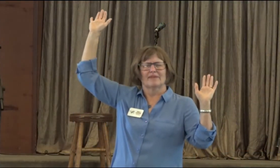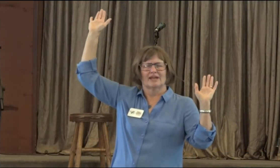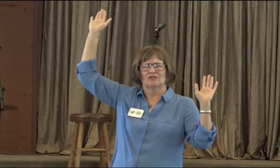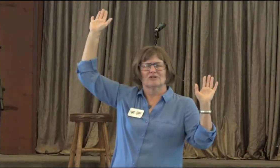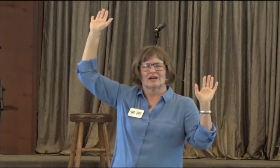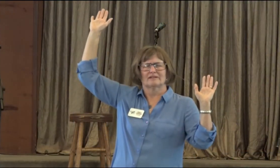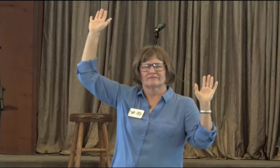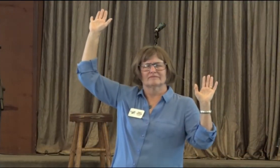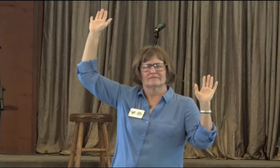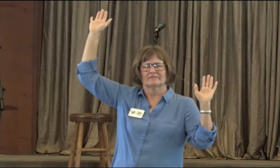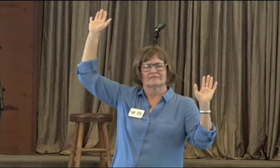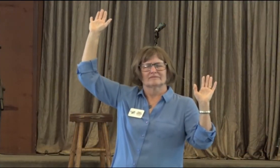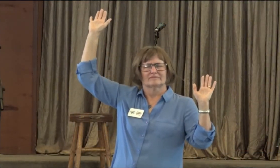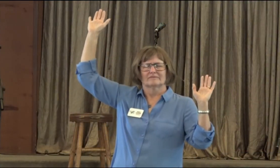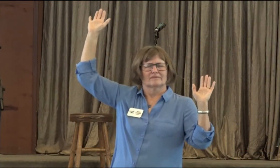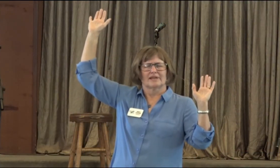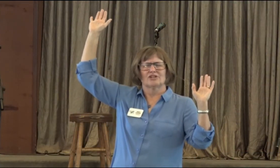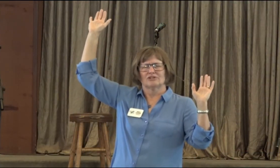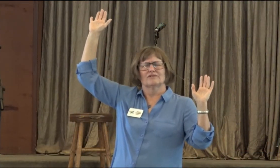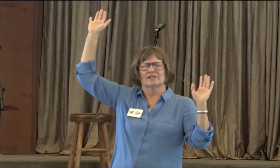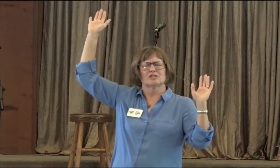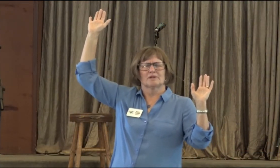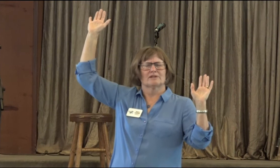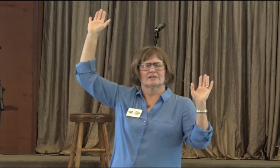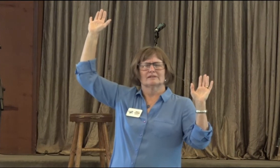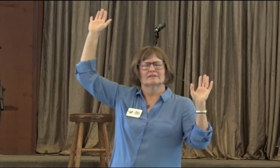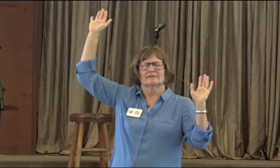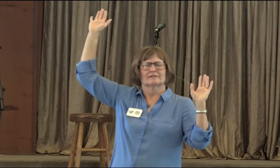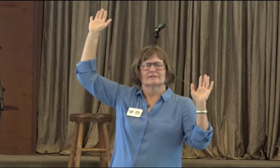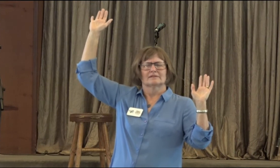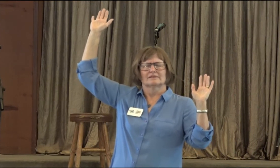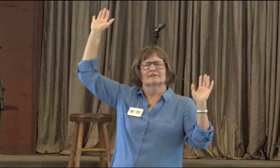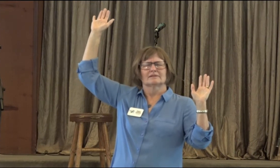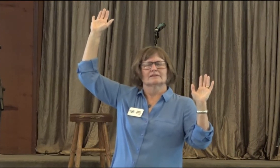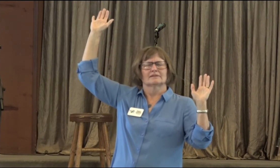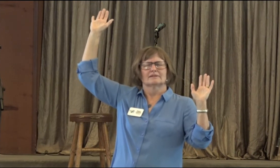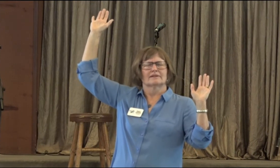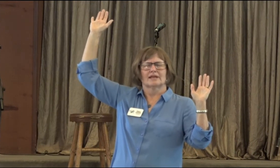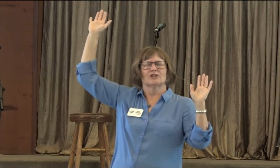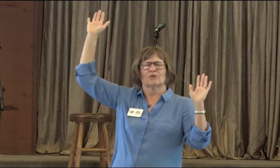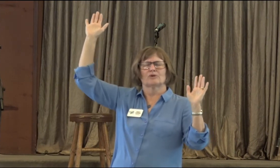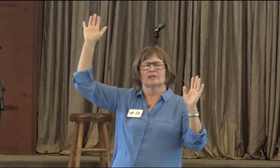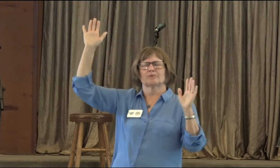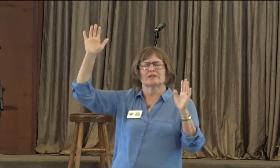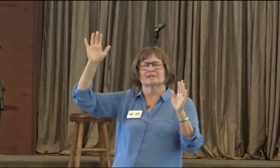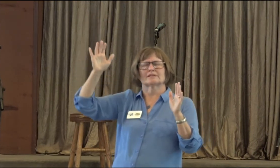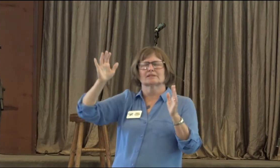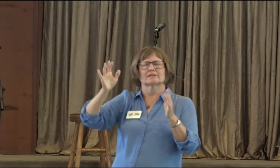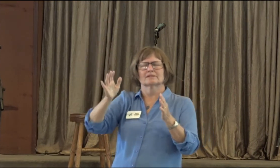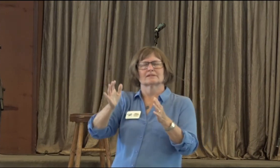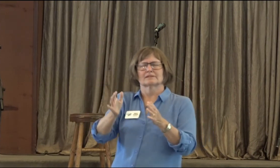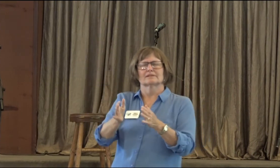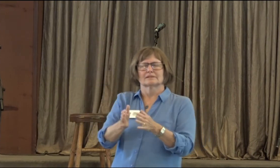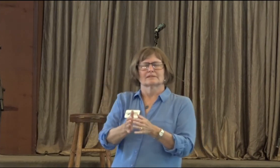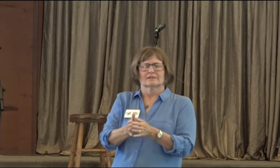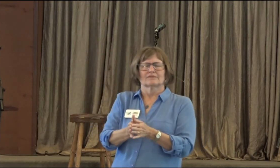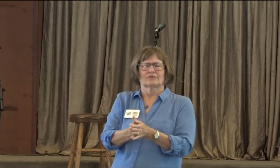Thank you, God. Thank you, divine spirit. Thank you, holy presence,